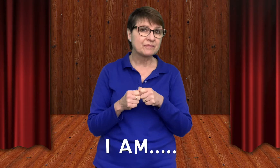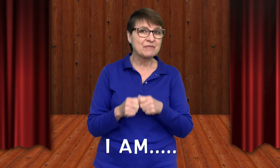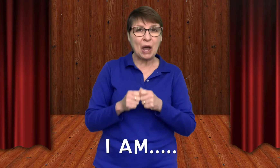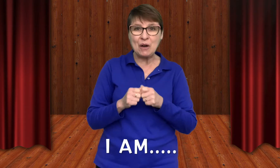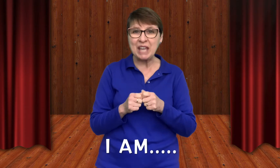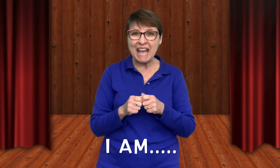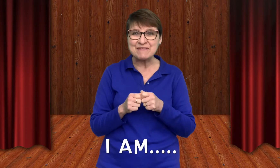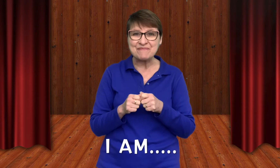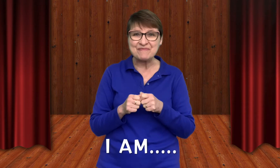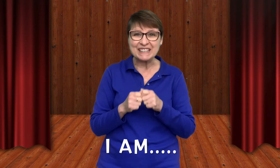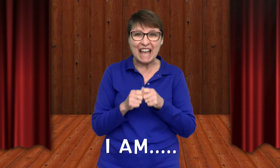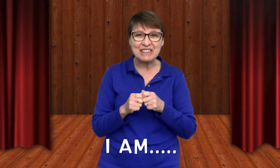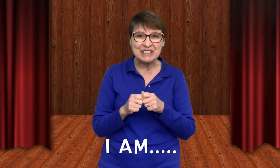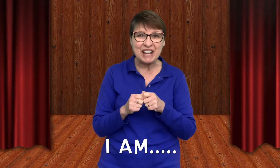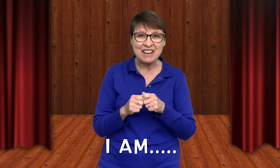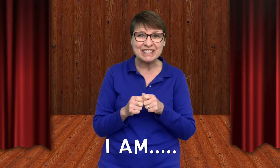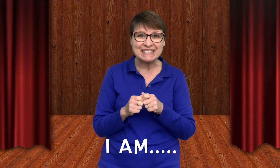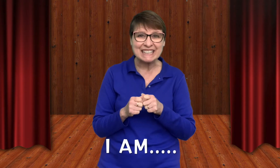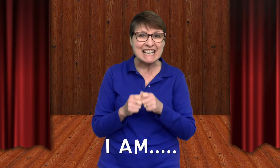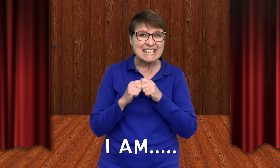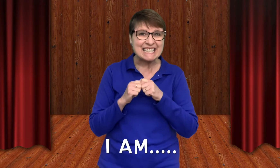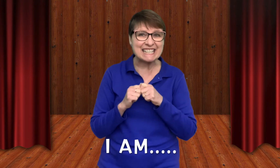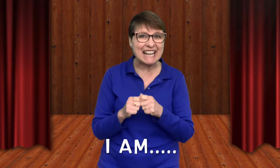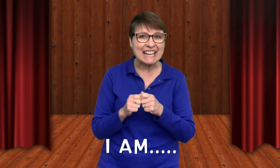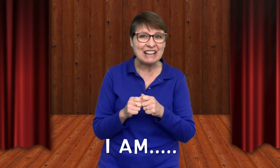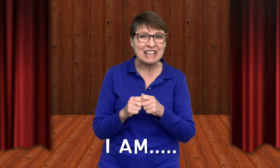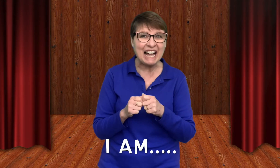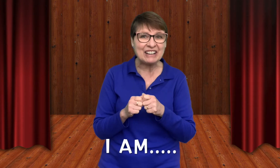Okay, now that you have it, say it out loud.